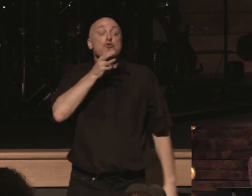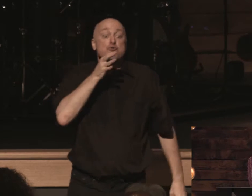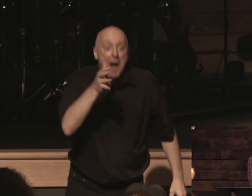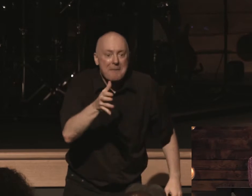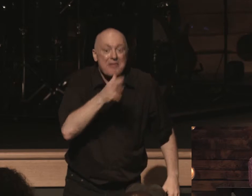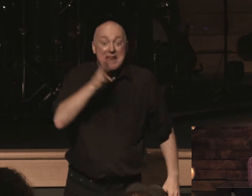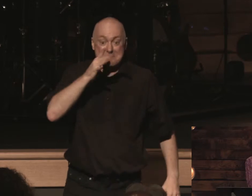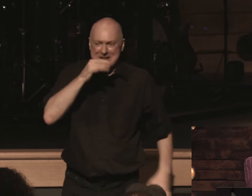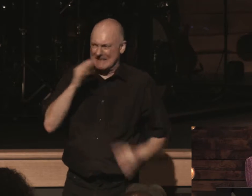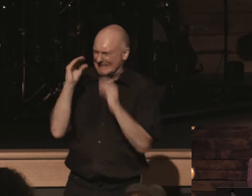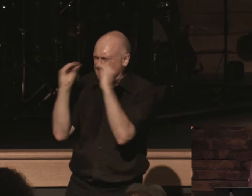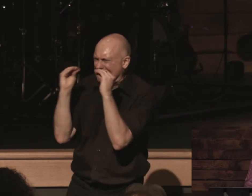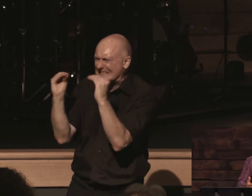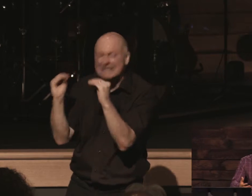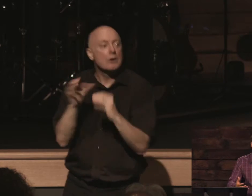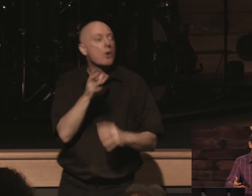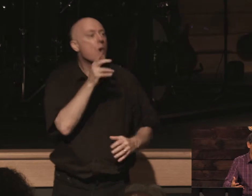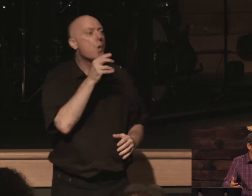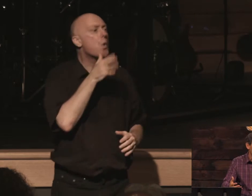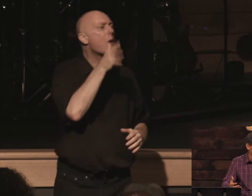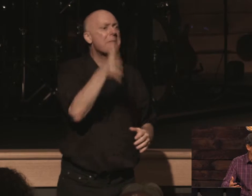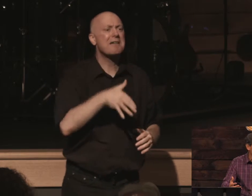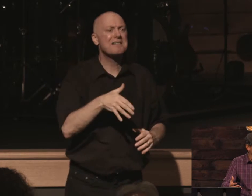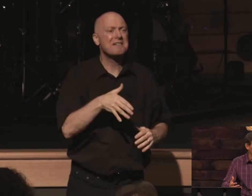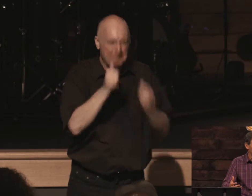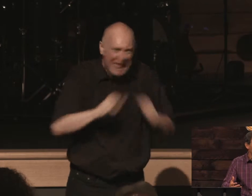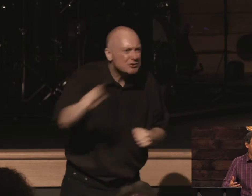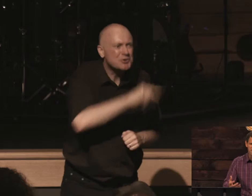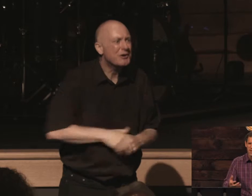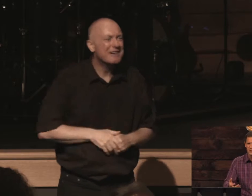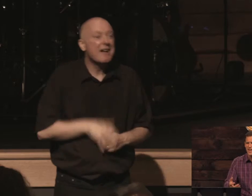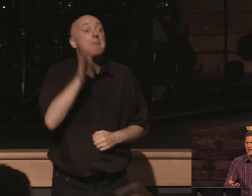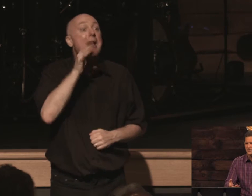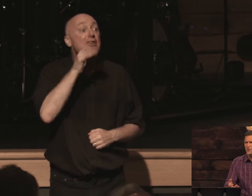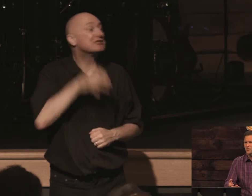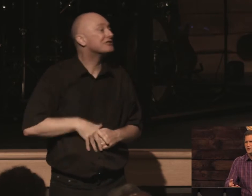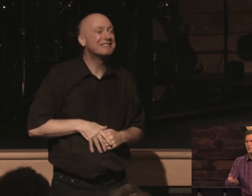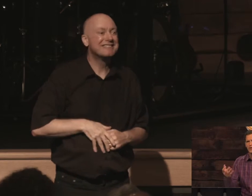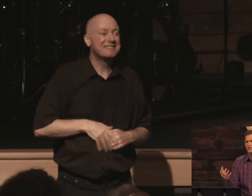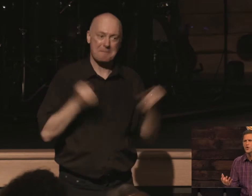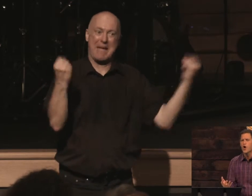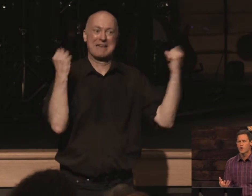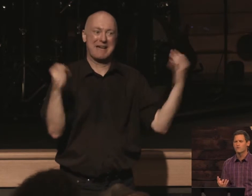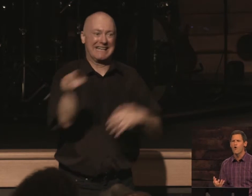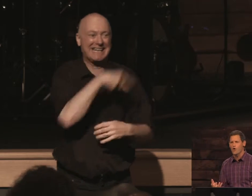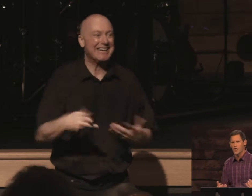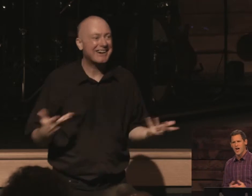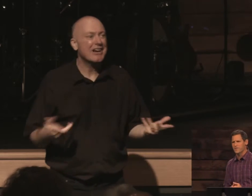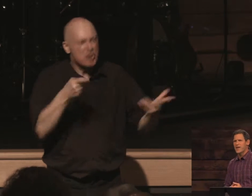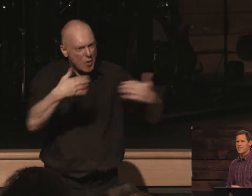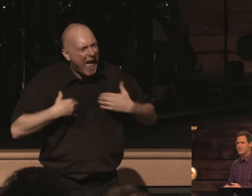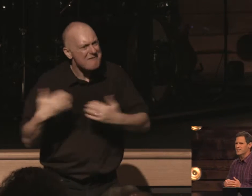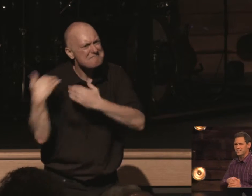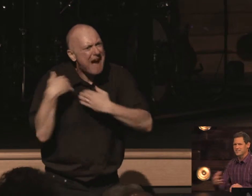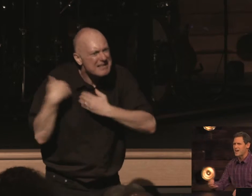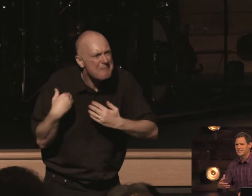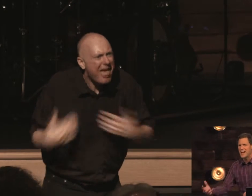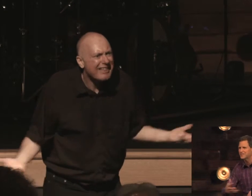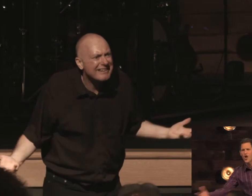right there it's so great any grandmas in the house today bless you man what a role you have any moms in the house of course there are bless you what a role you have and that's not discounting dads at